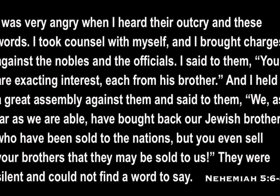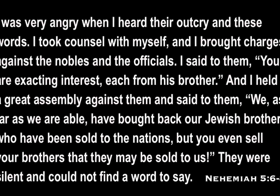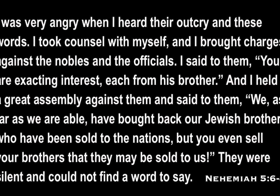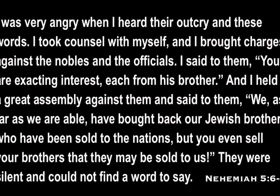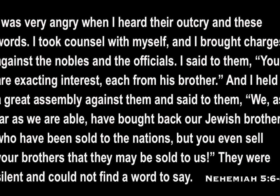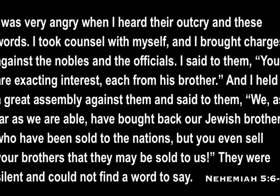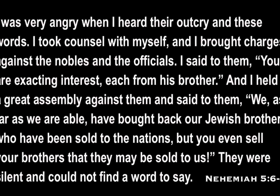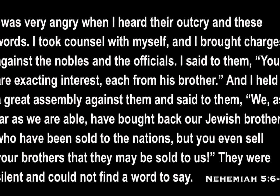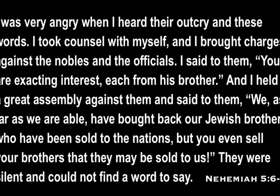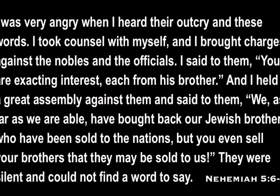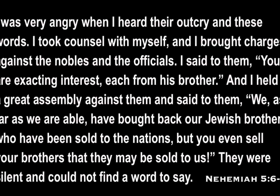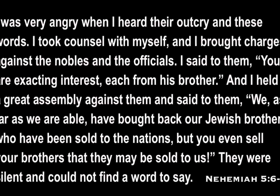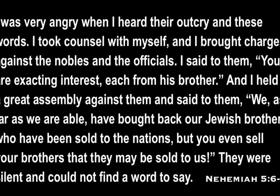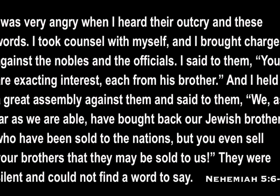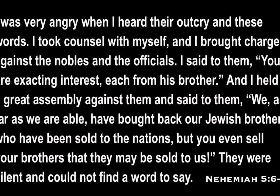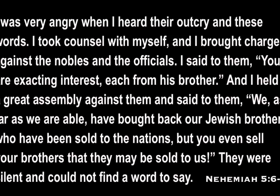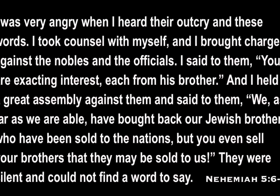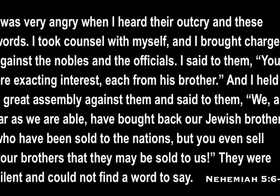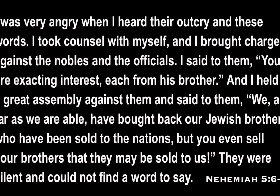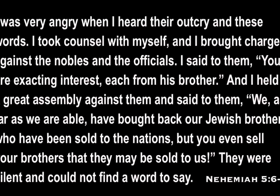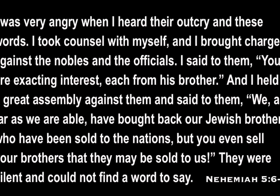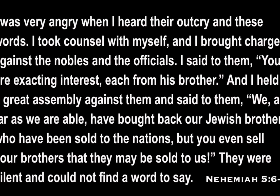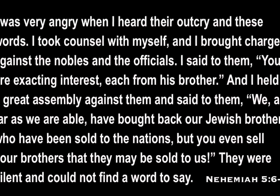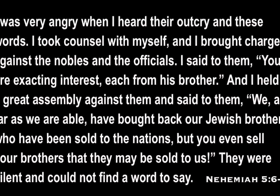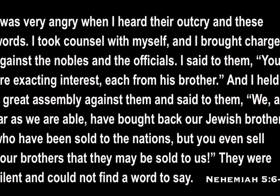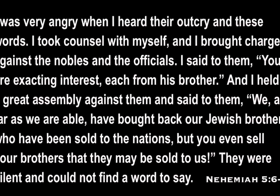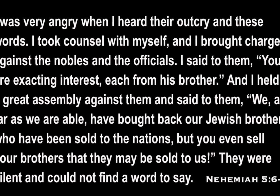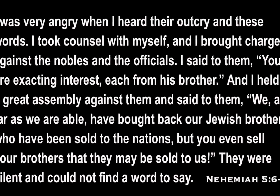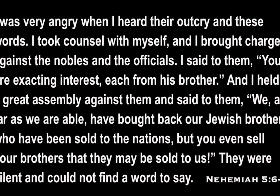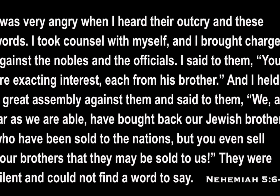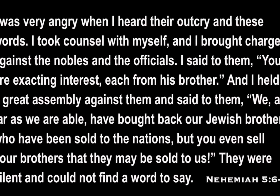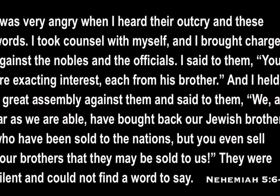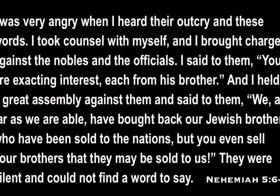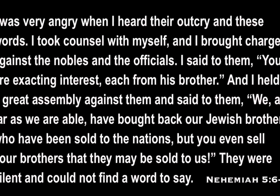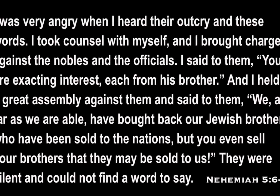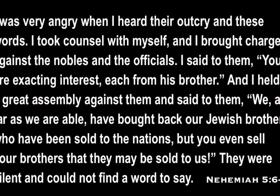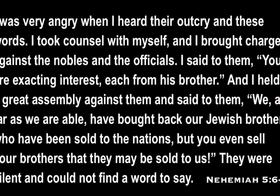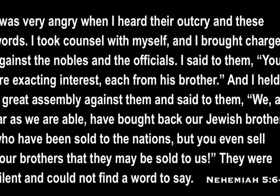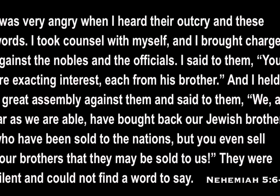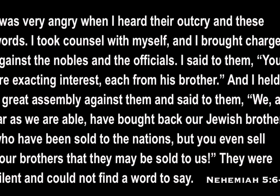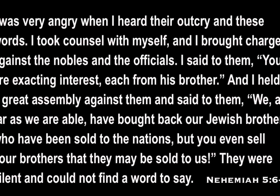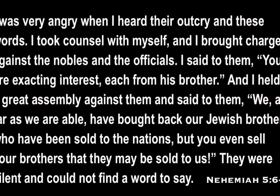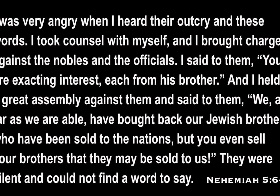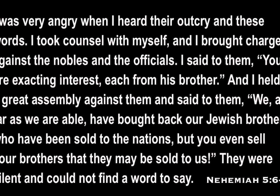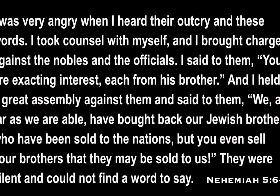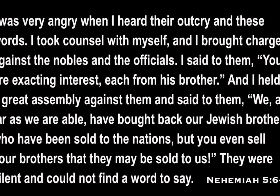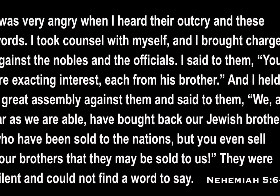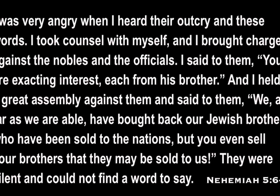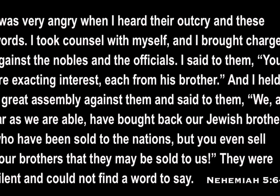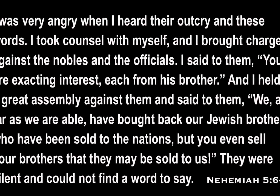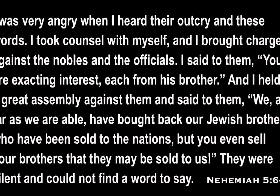nations but you even sell your brothers that they may be sold to us they were silent and could not find a word to say